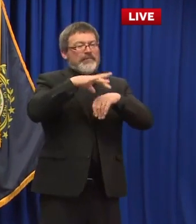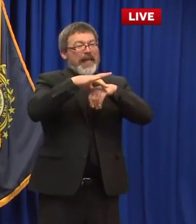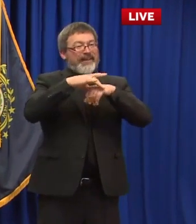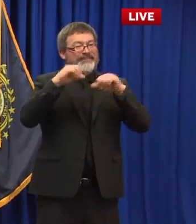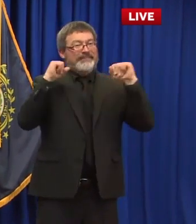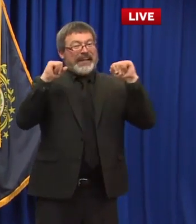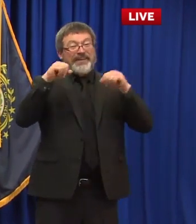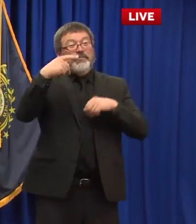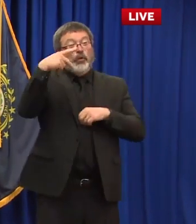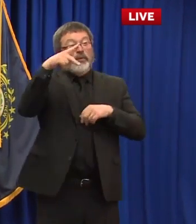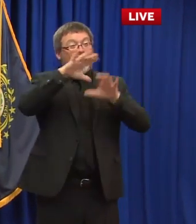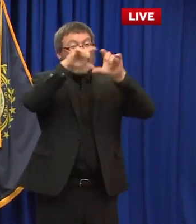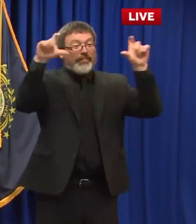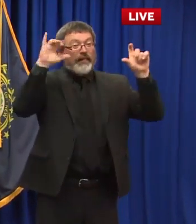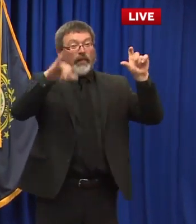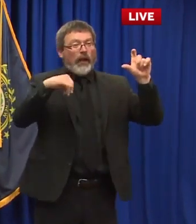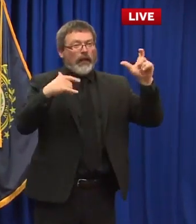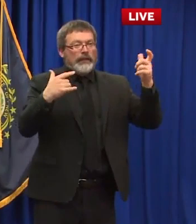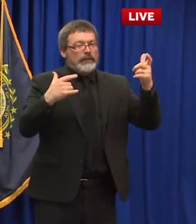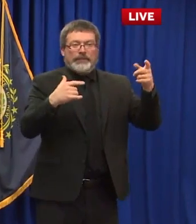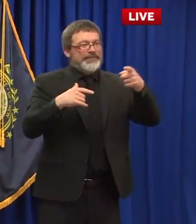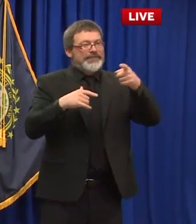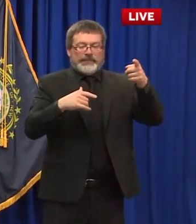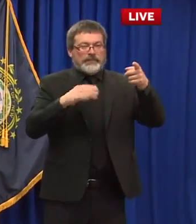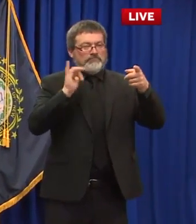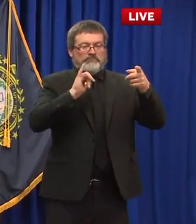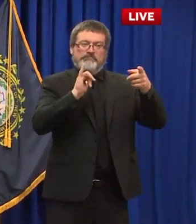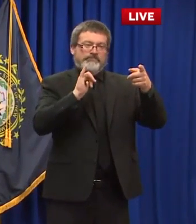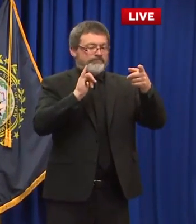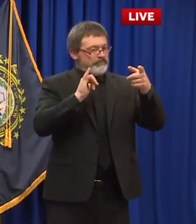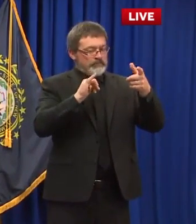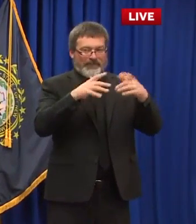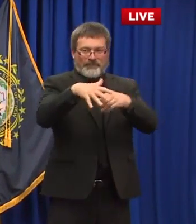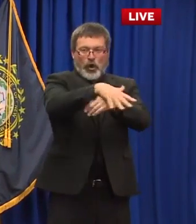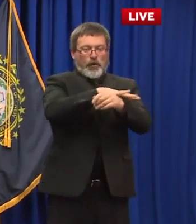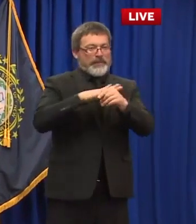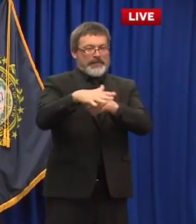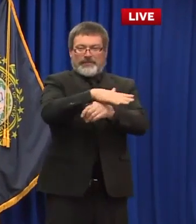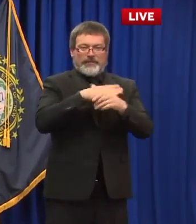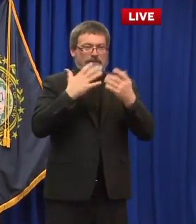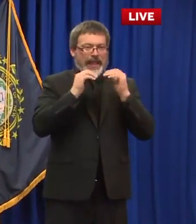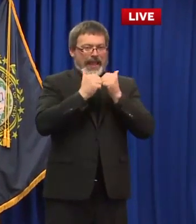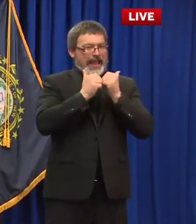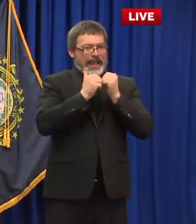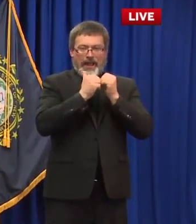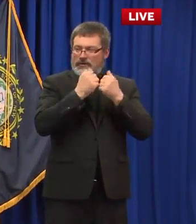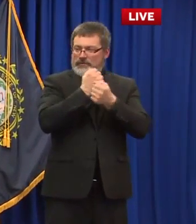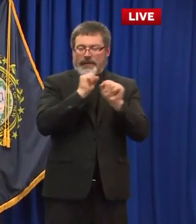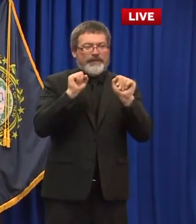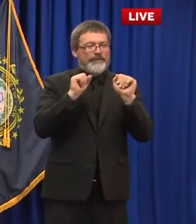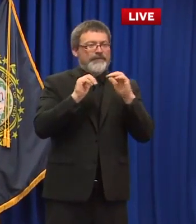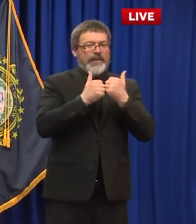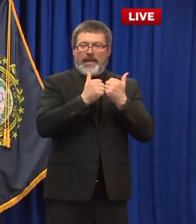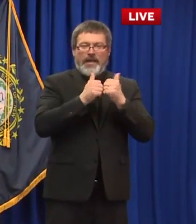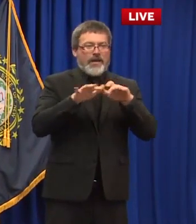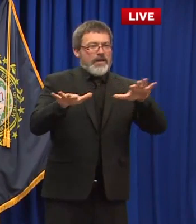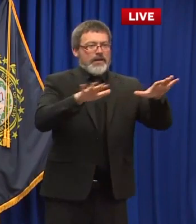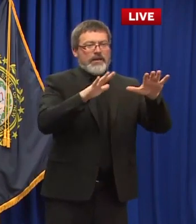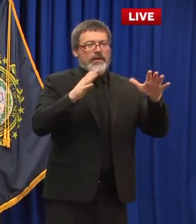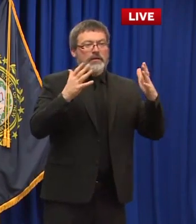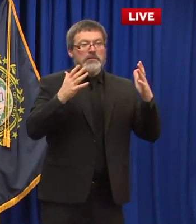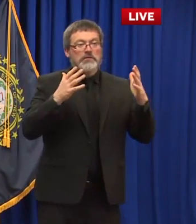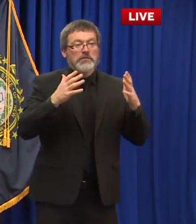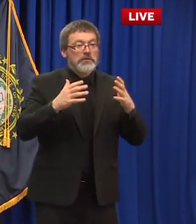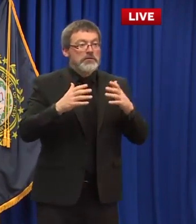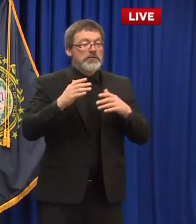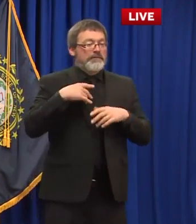those open but there is an inherent challenge there so we'll work both within our state and also look at if there's better good models that come out of other parts of the